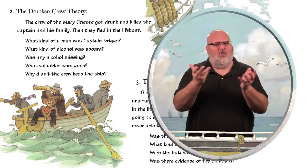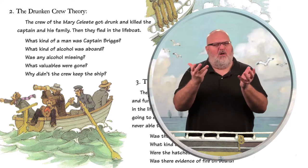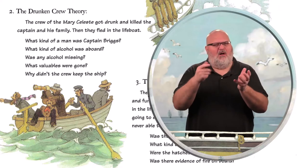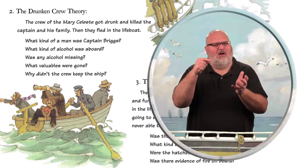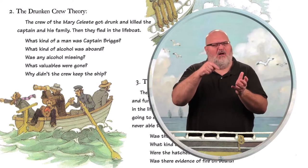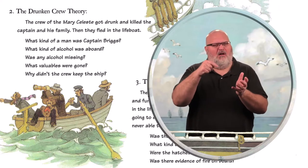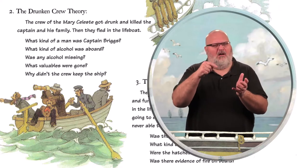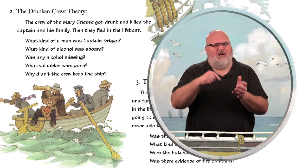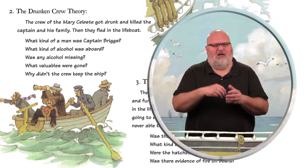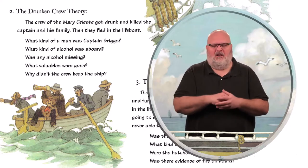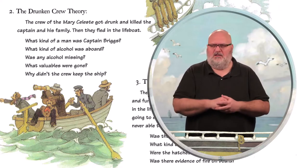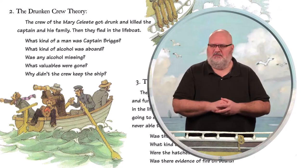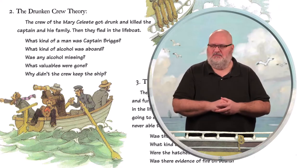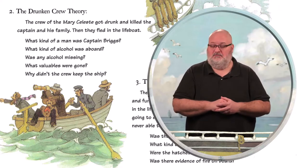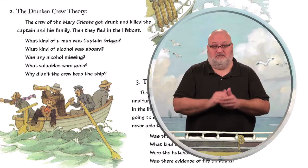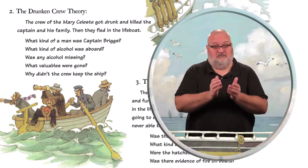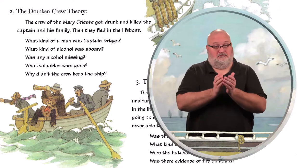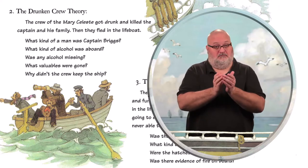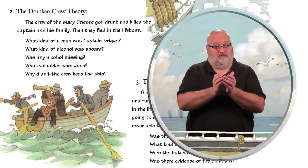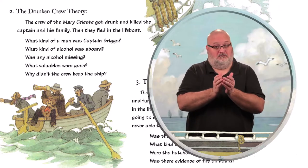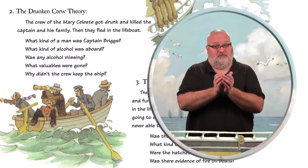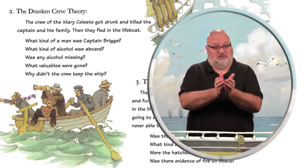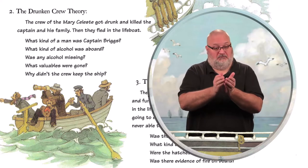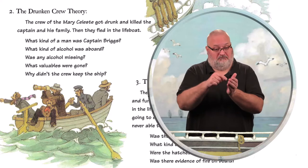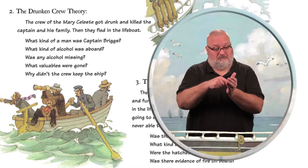What kind of alcohol was aboard?